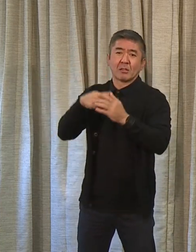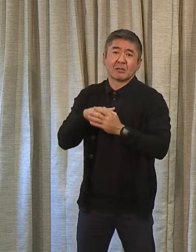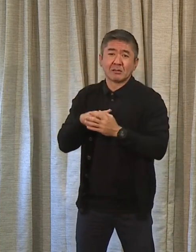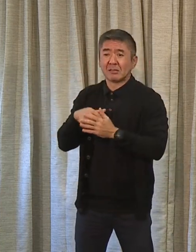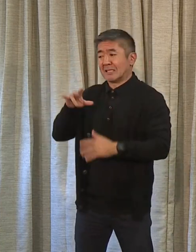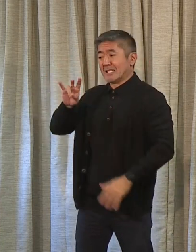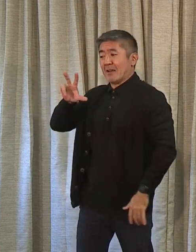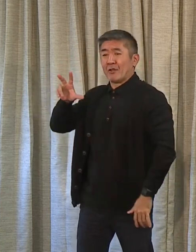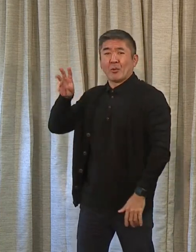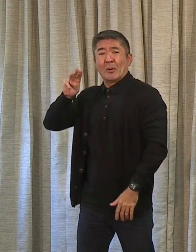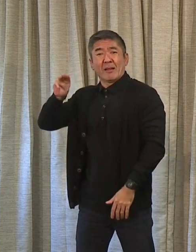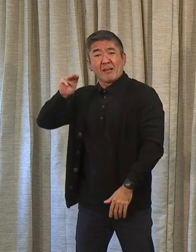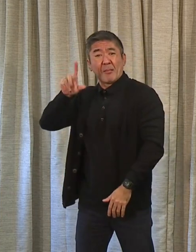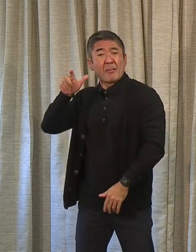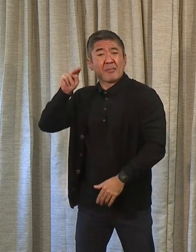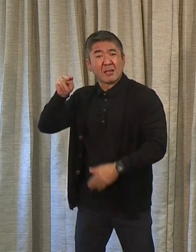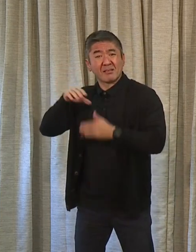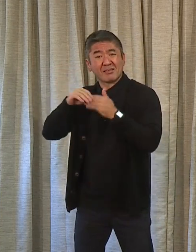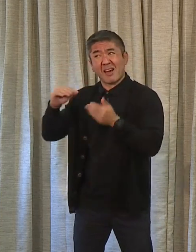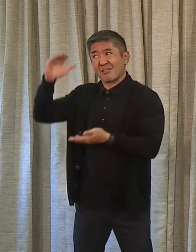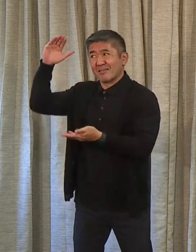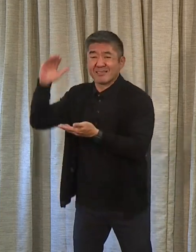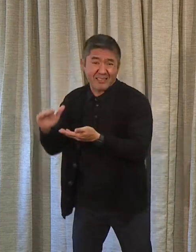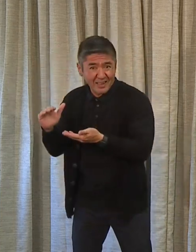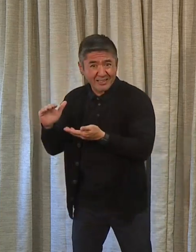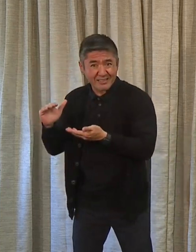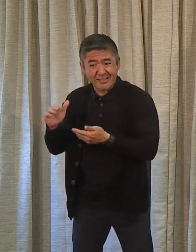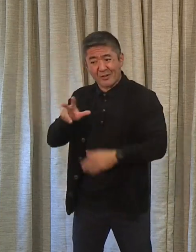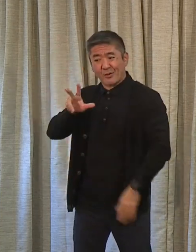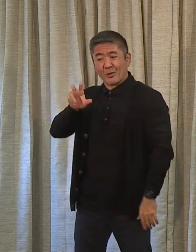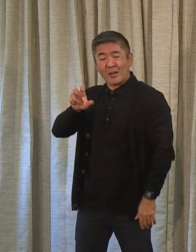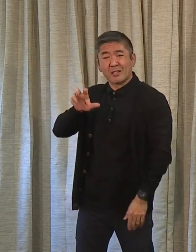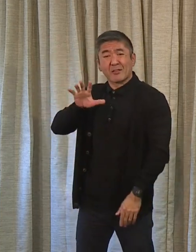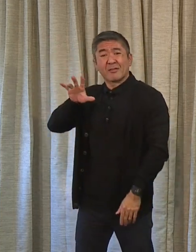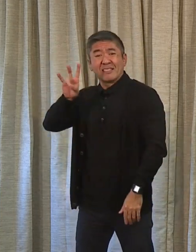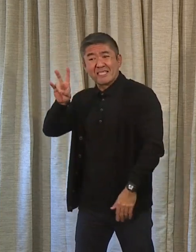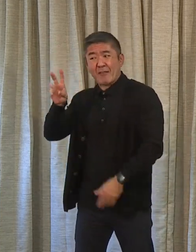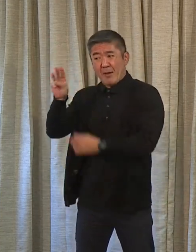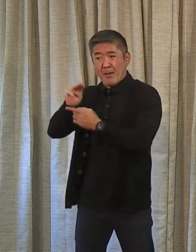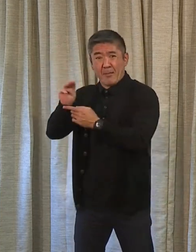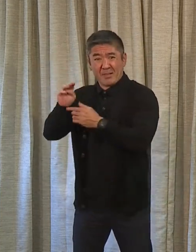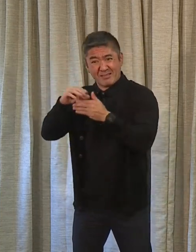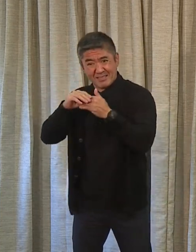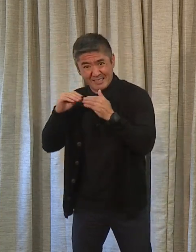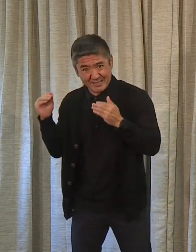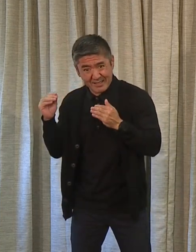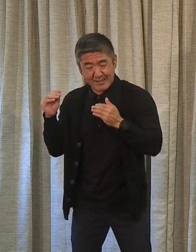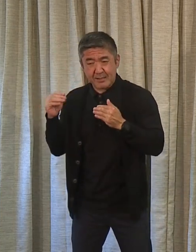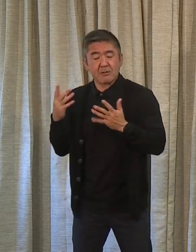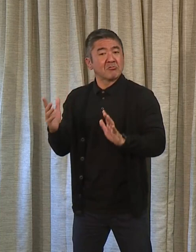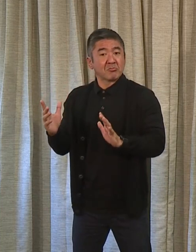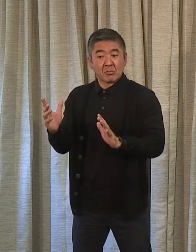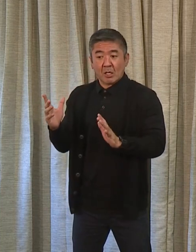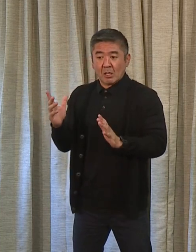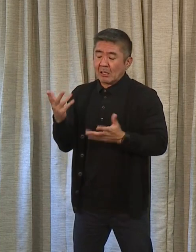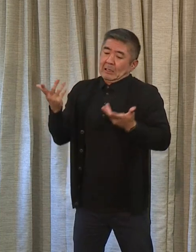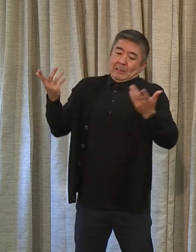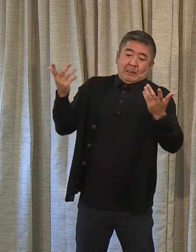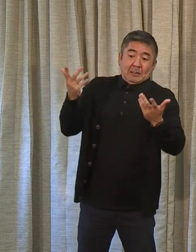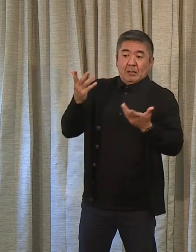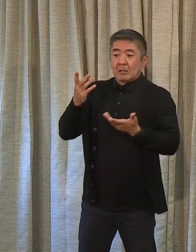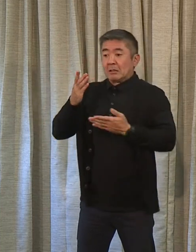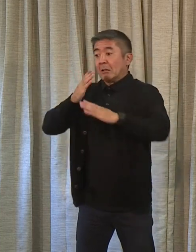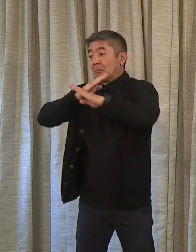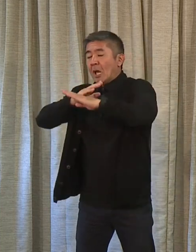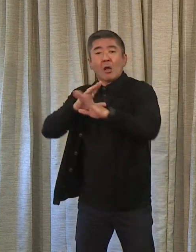$73 million in our operating on what was approved a year ago and some $357 million. But we did not let that get in our way and our